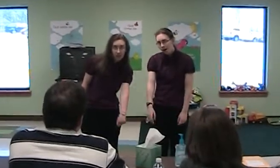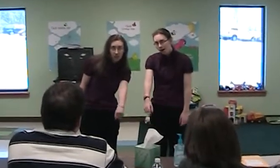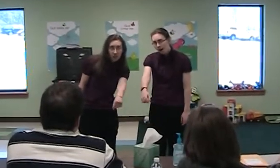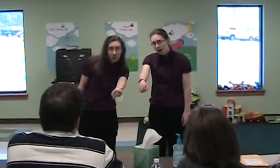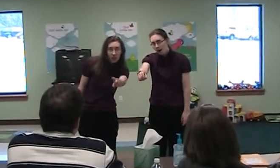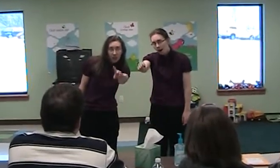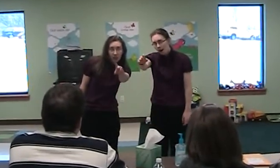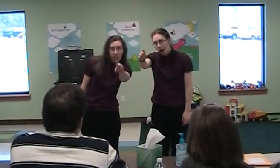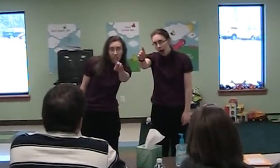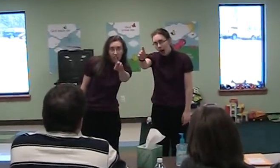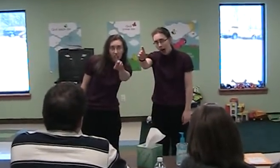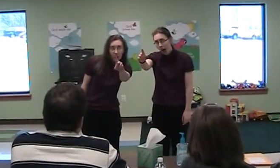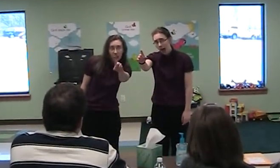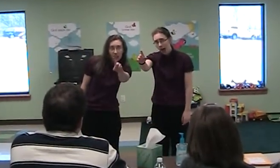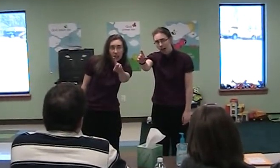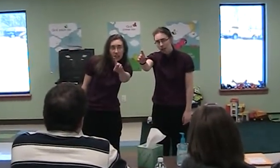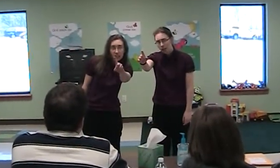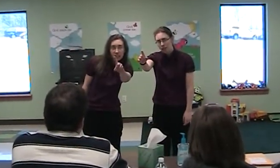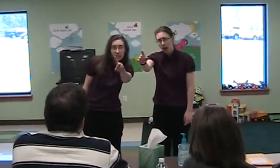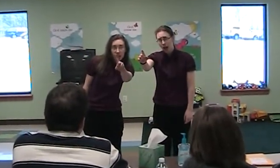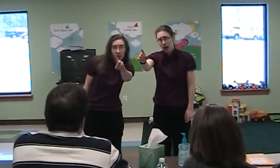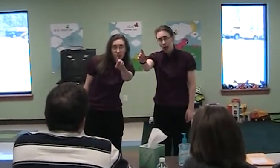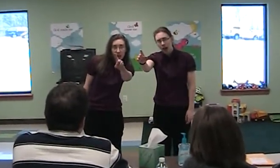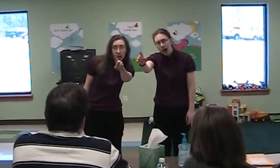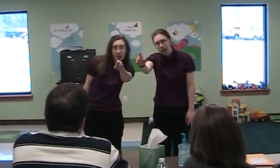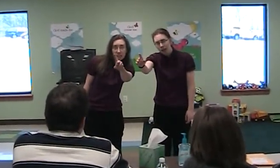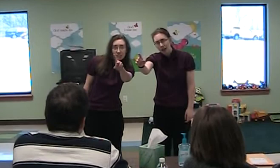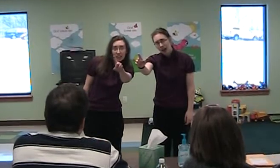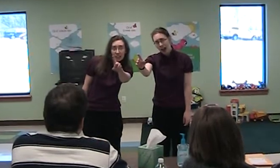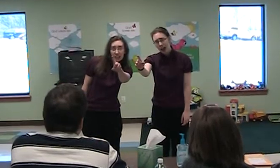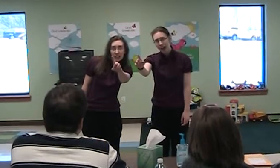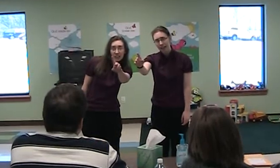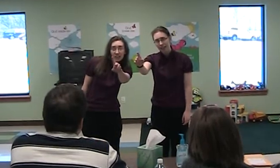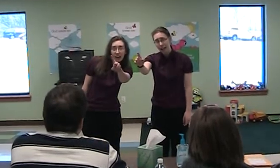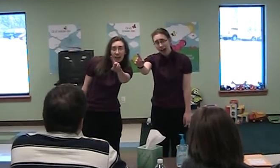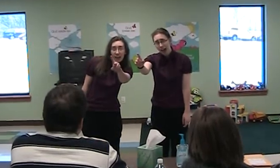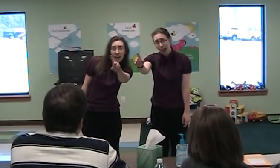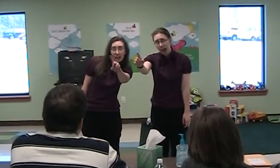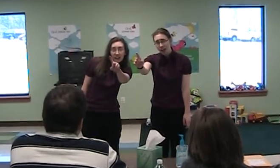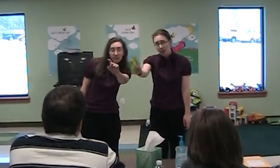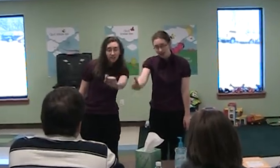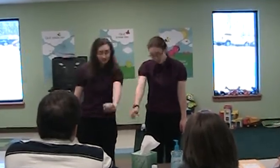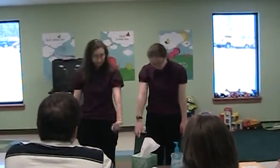Is... Is... Is... He... Dead? Dead? Thank you.